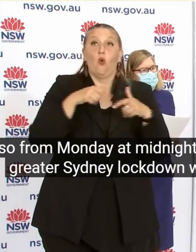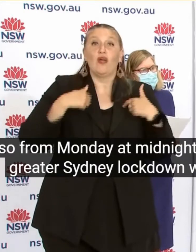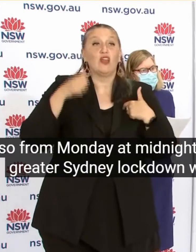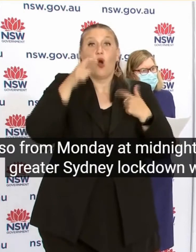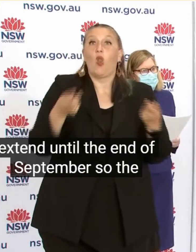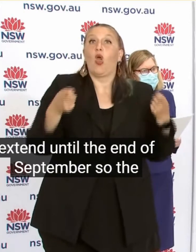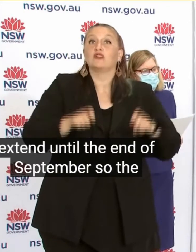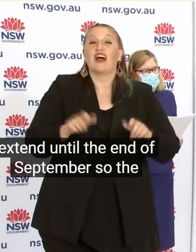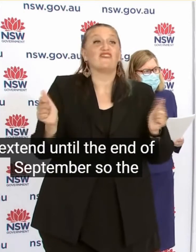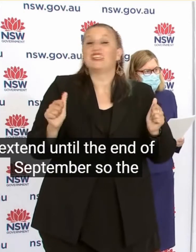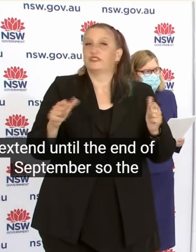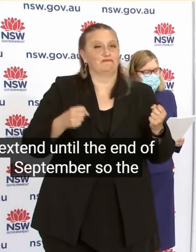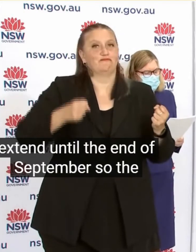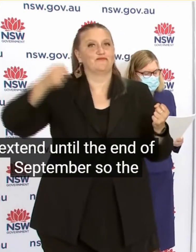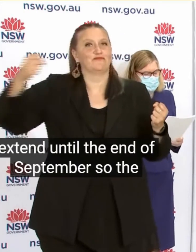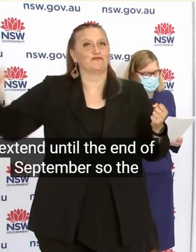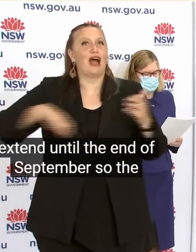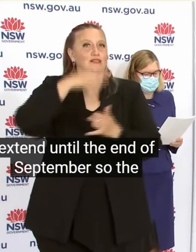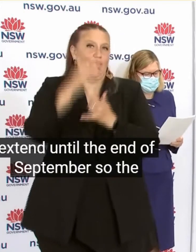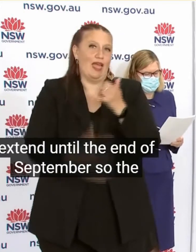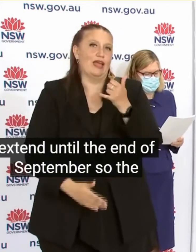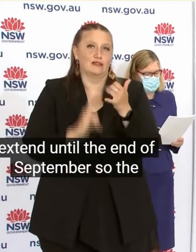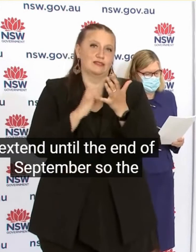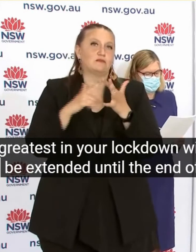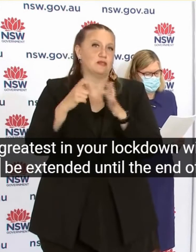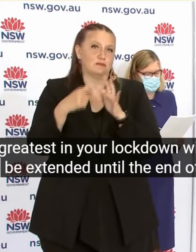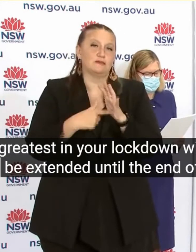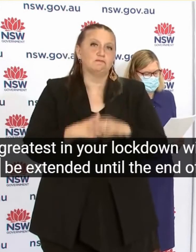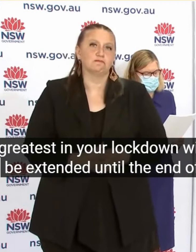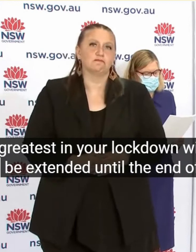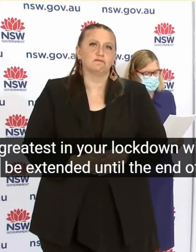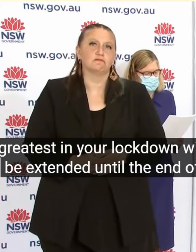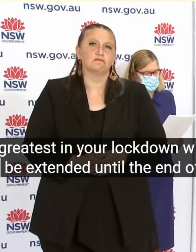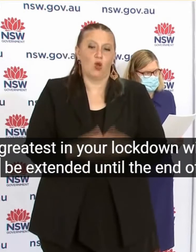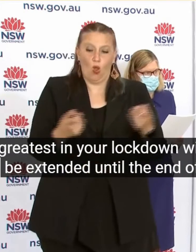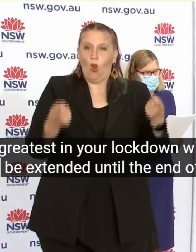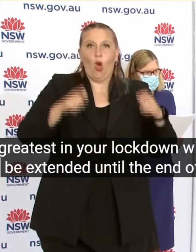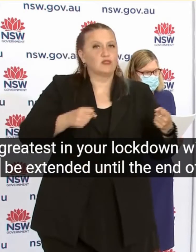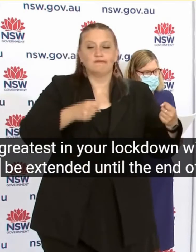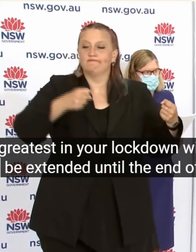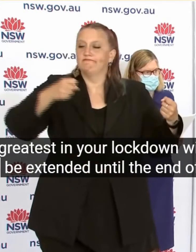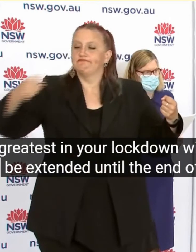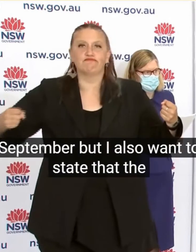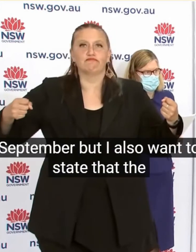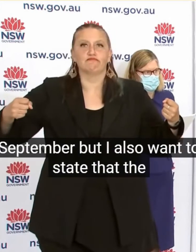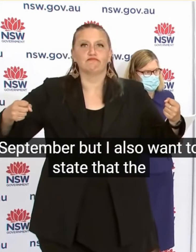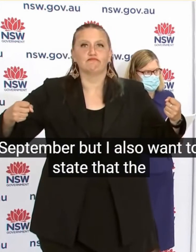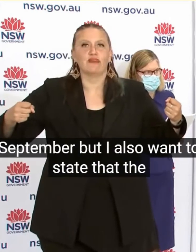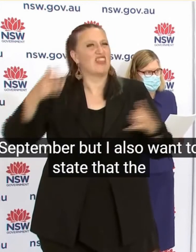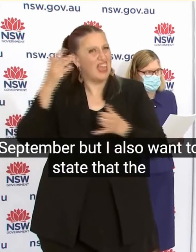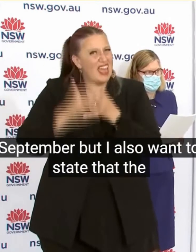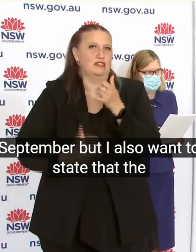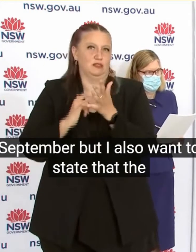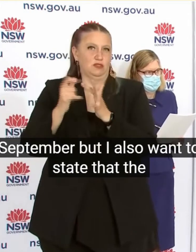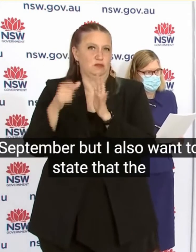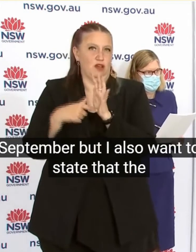So the Greater Sydney lockdown will be extended until the end of September But I also want to state that the Central Coast and Shell